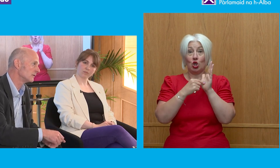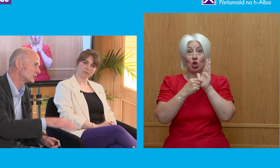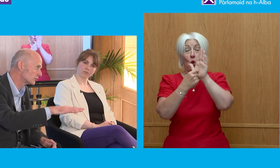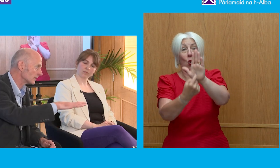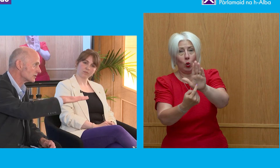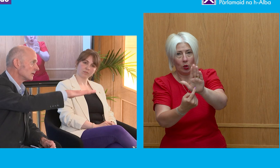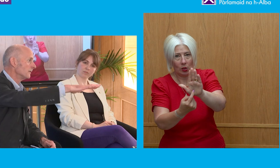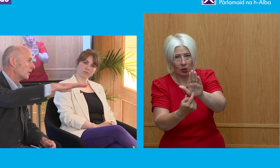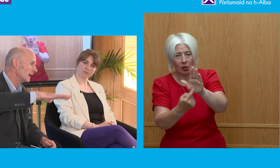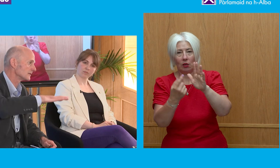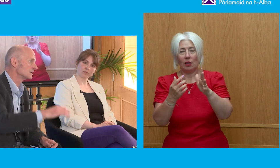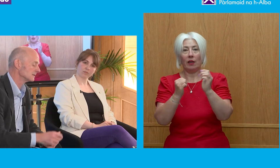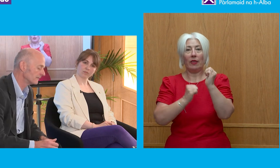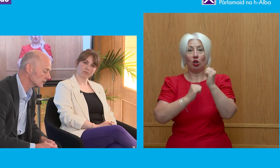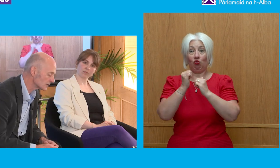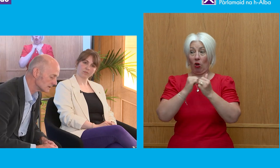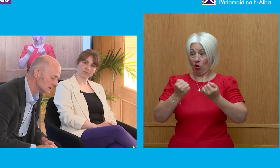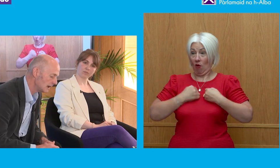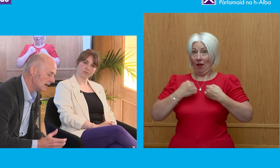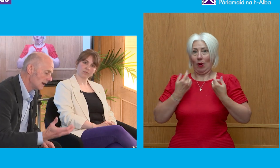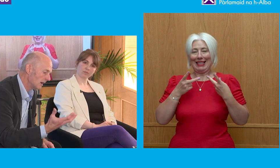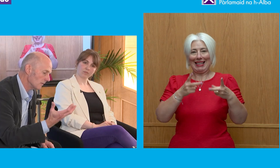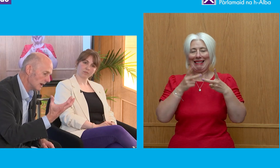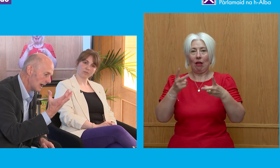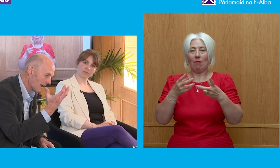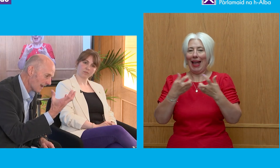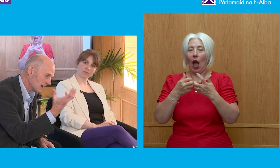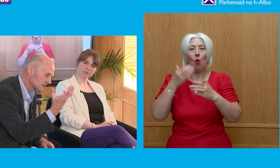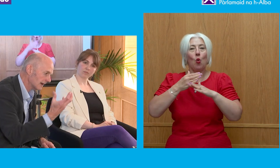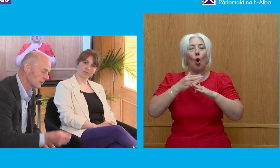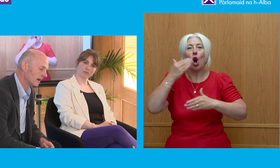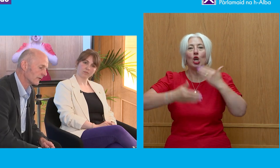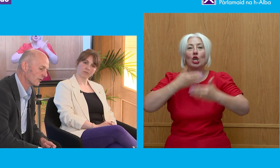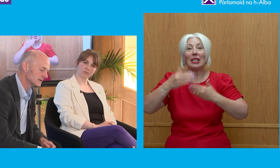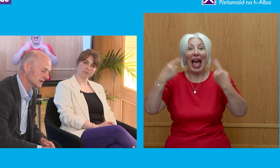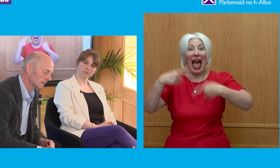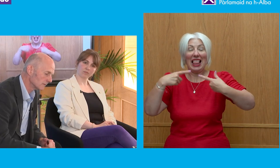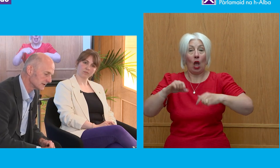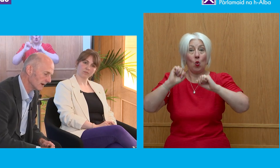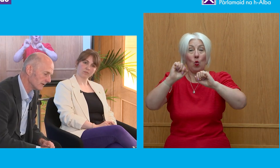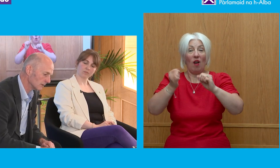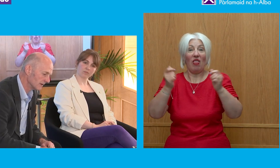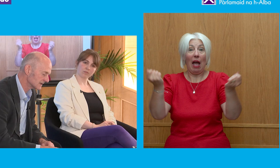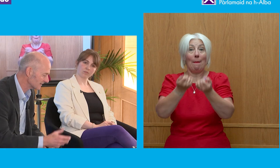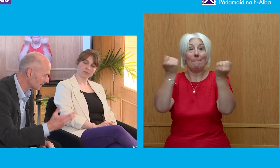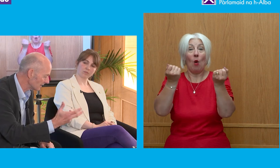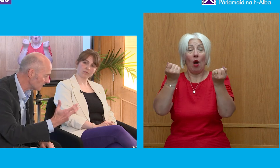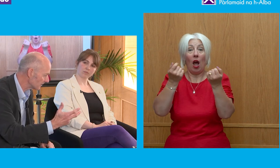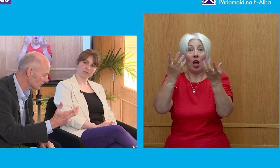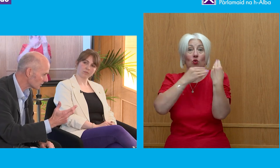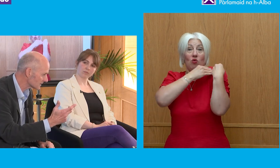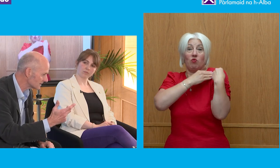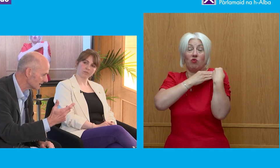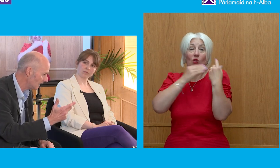that the structure of the way our system functions allows that power to rest so heavily with the executive. Because the